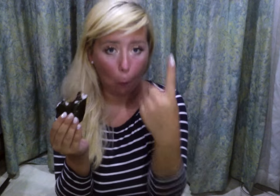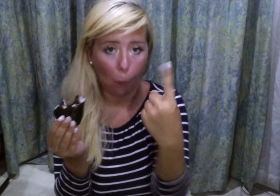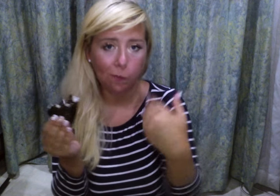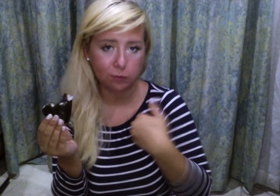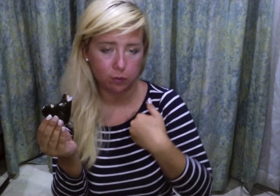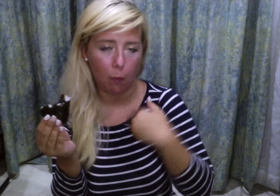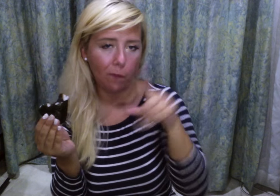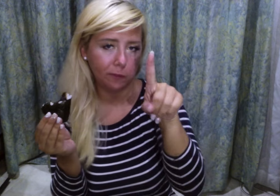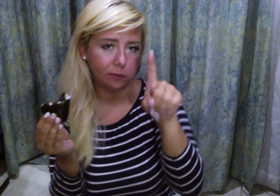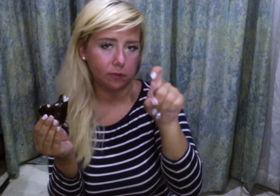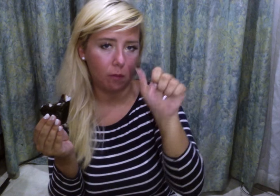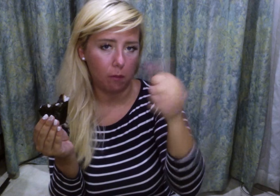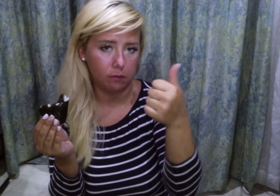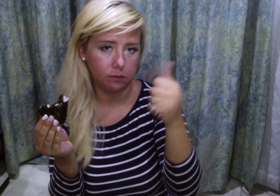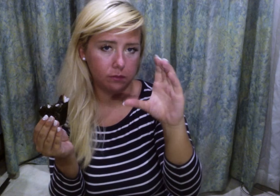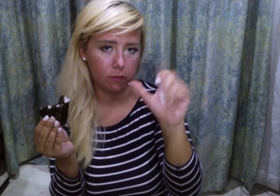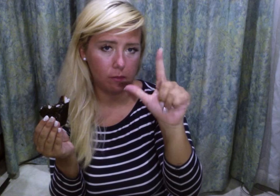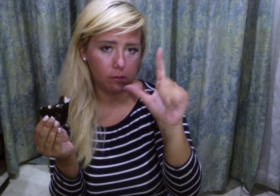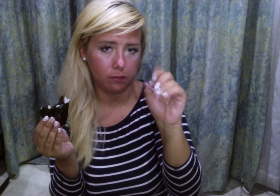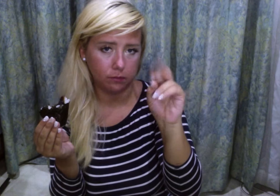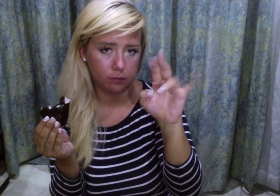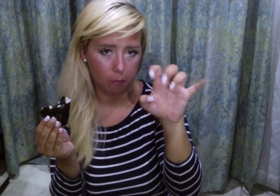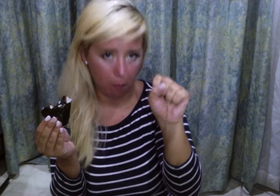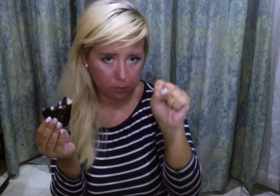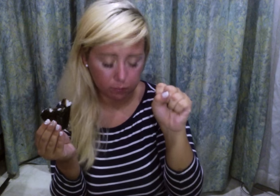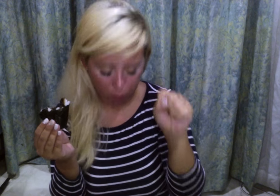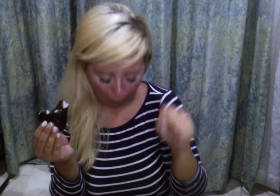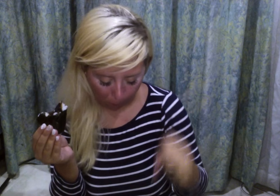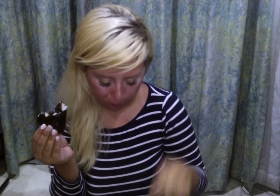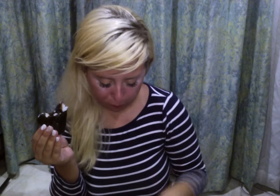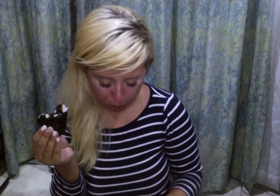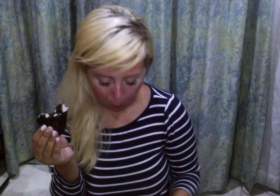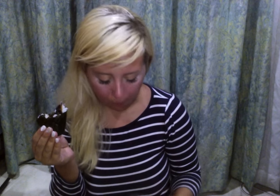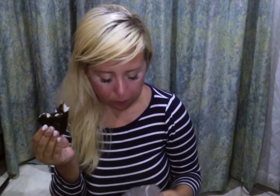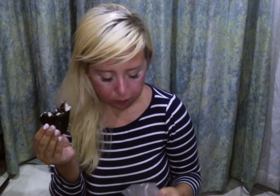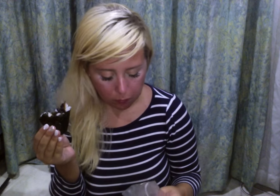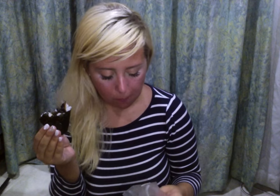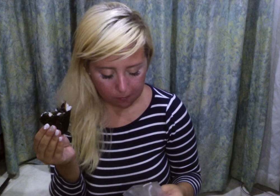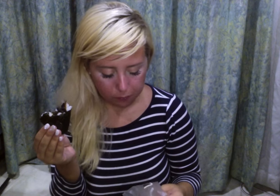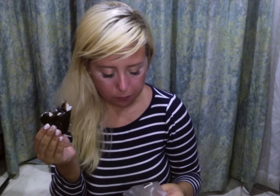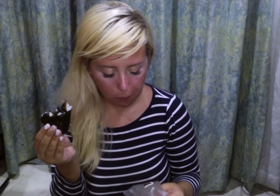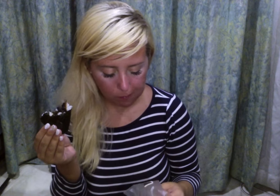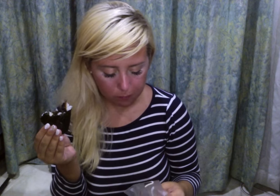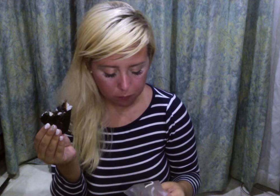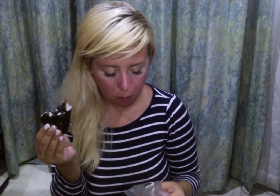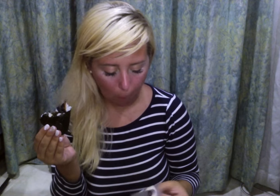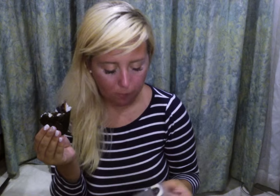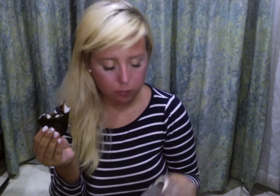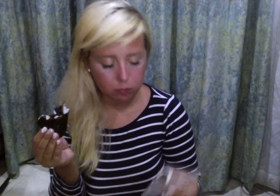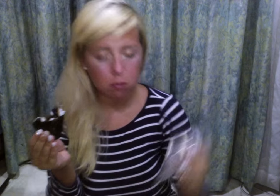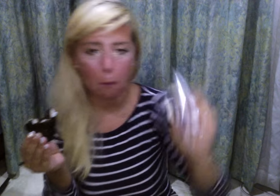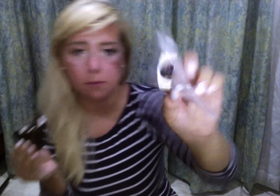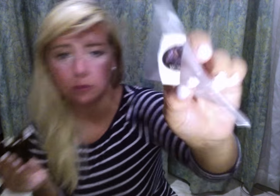This particular Onigiri has 110 calories. If you look at the label right here.